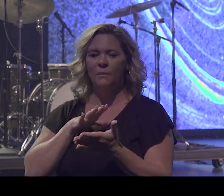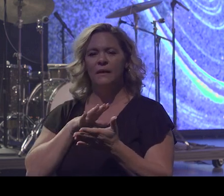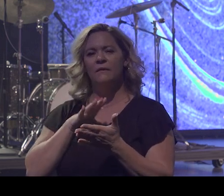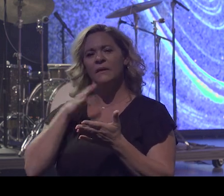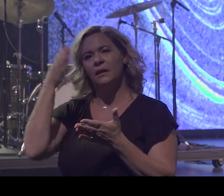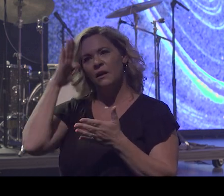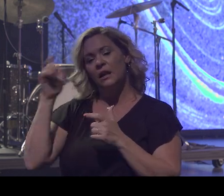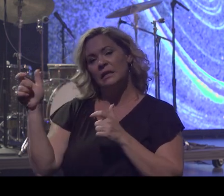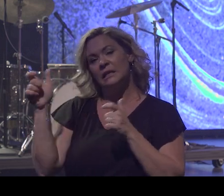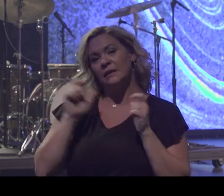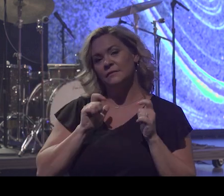is the greatest gift.